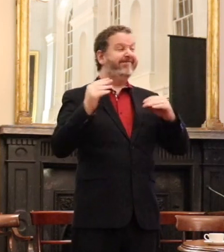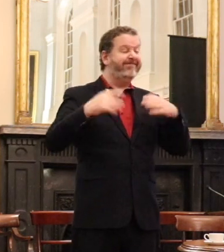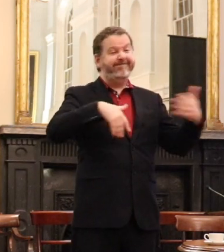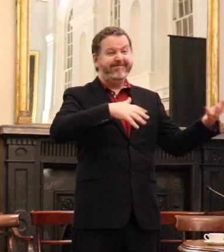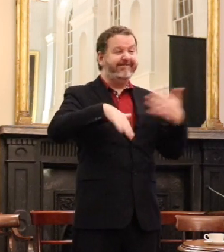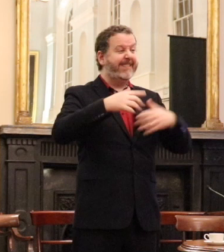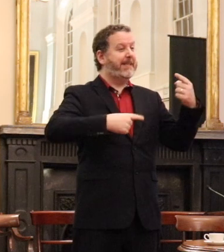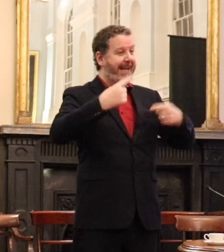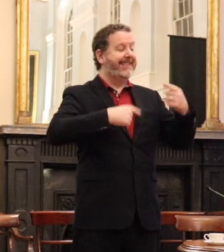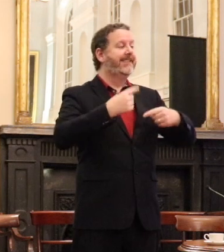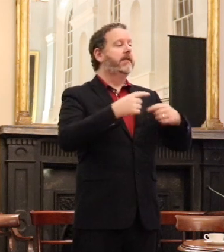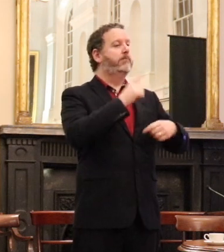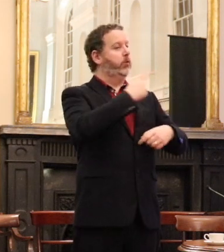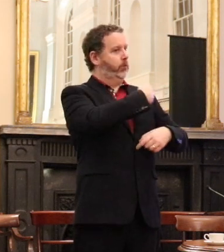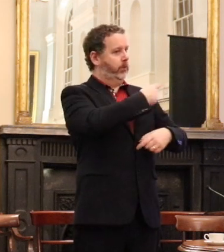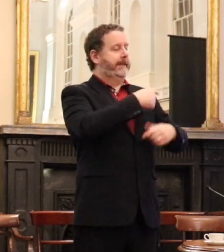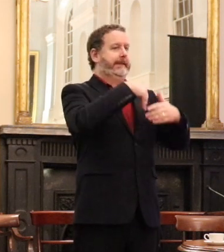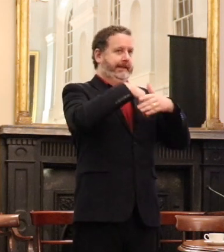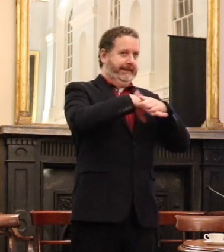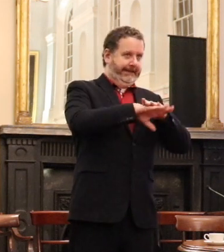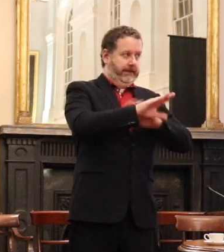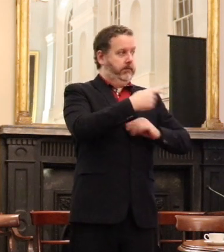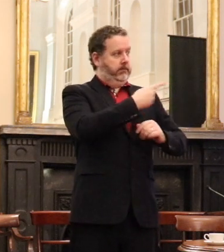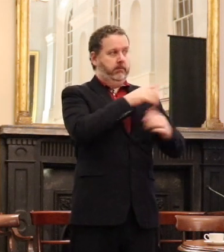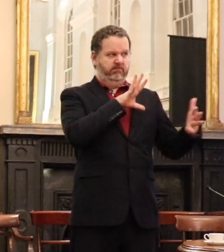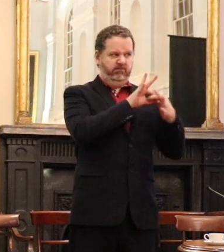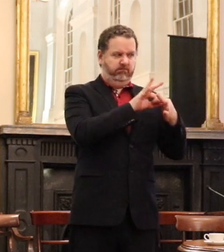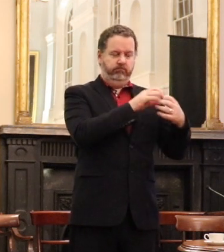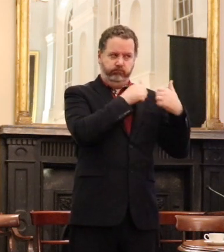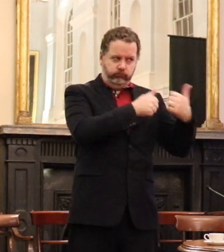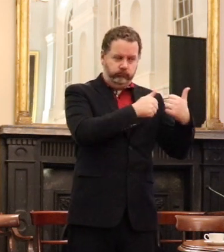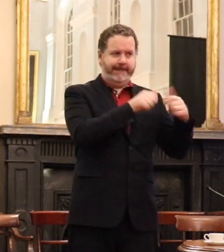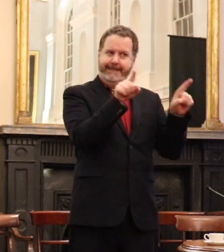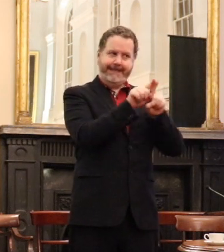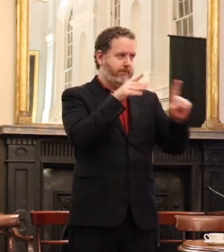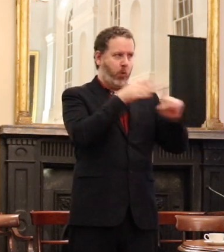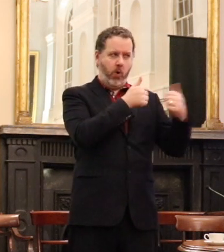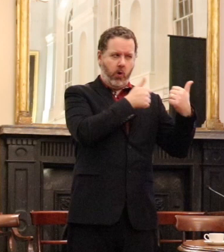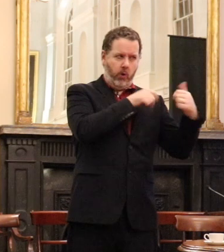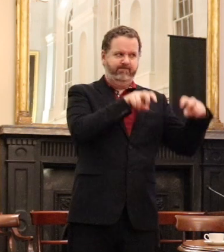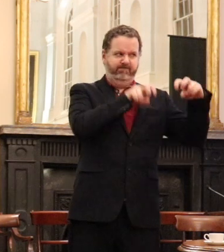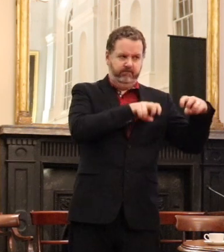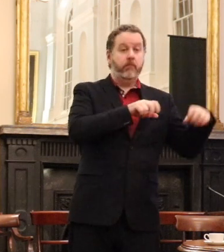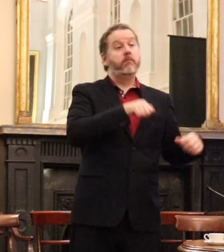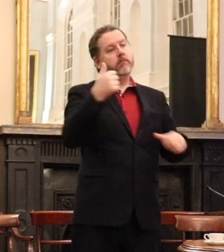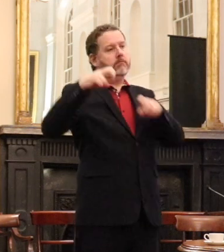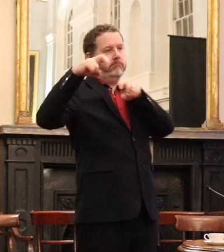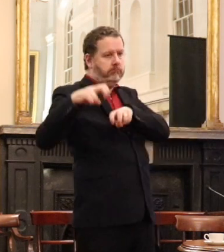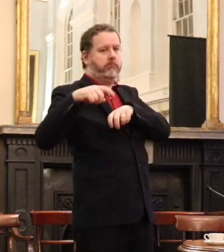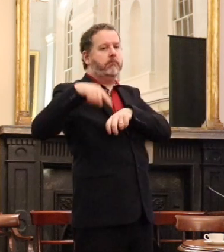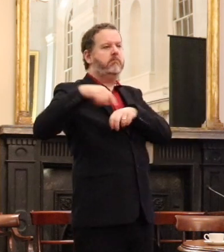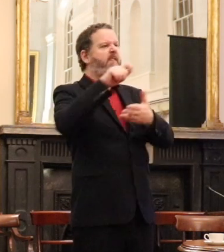but we went into that debate united and we were facing two representatives of the vote